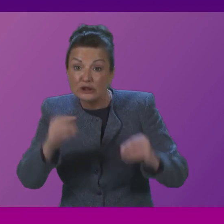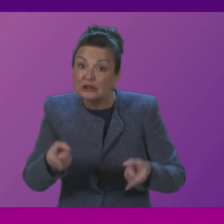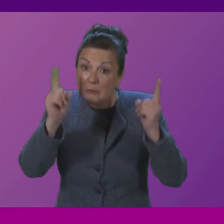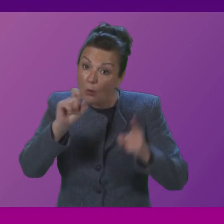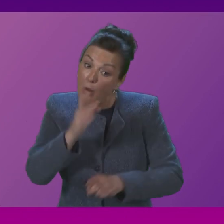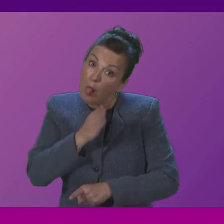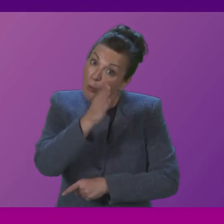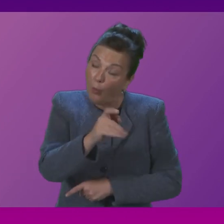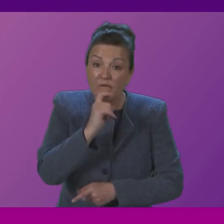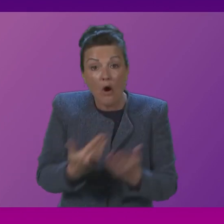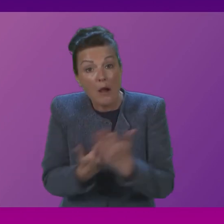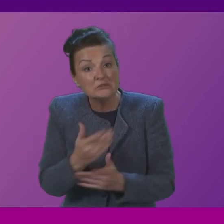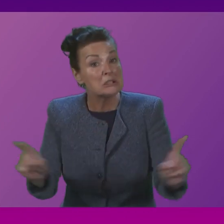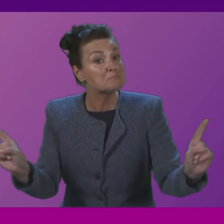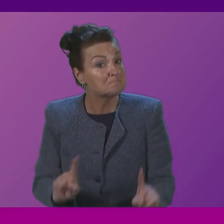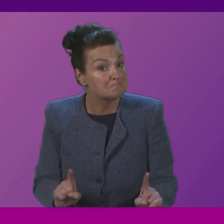first minister